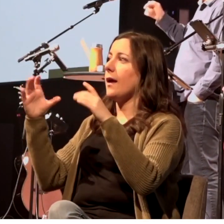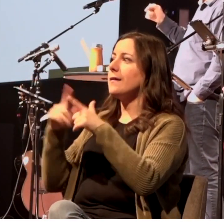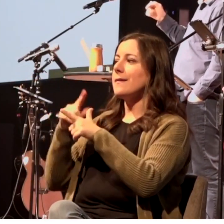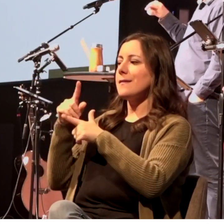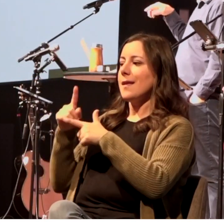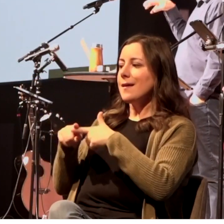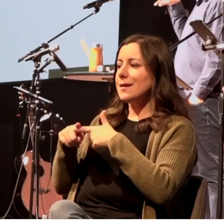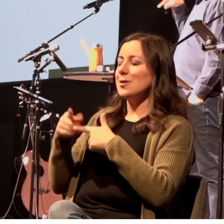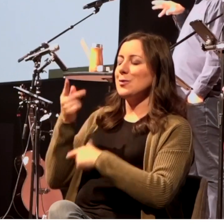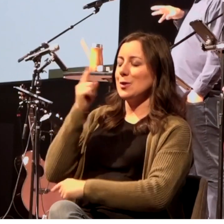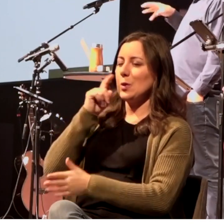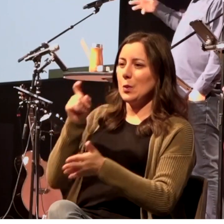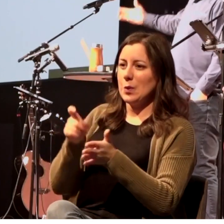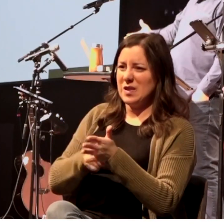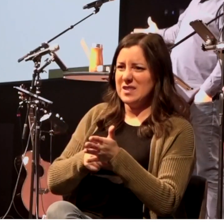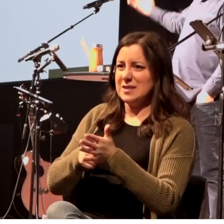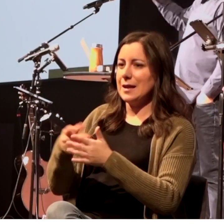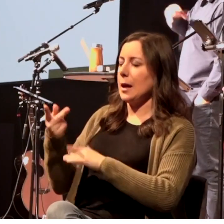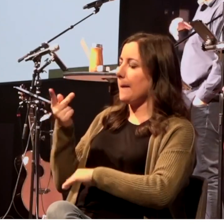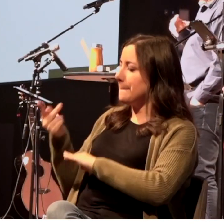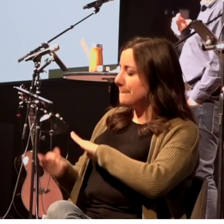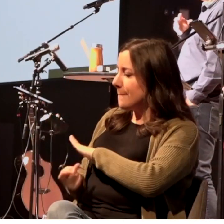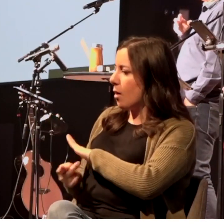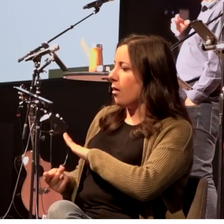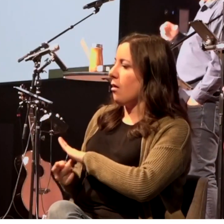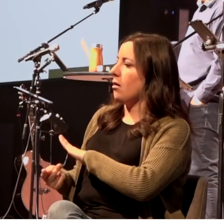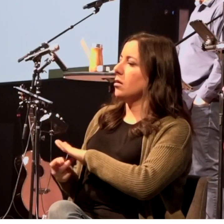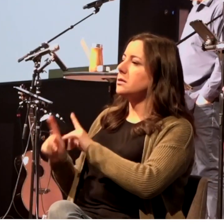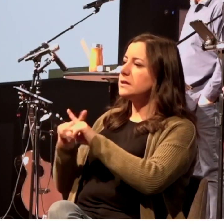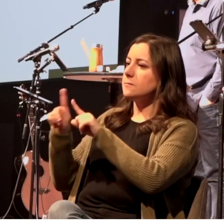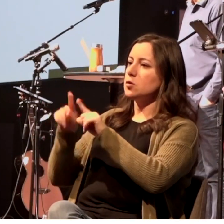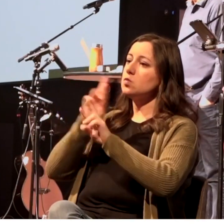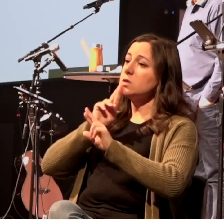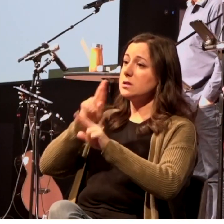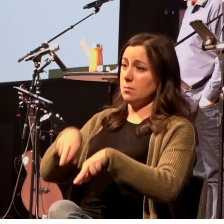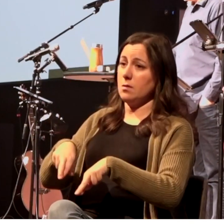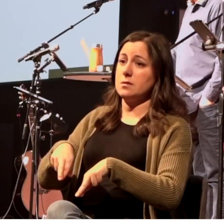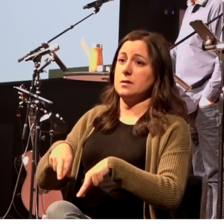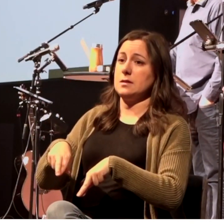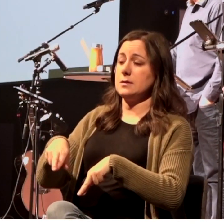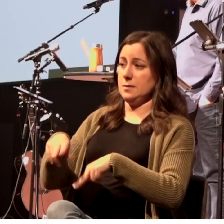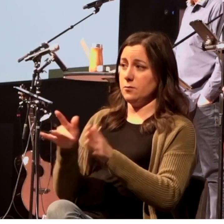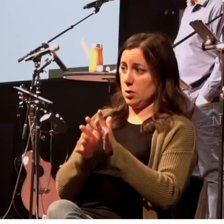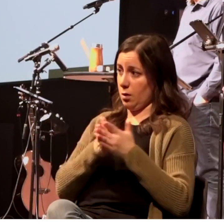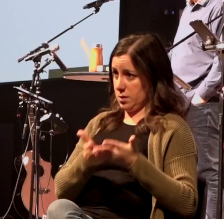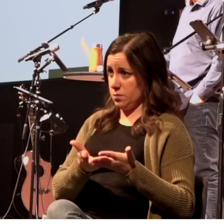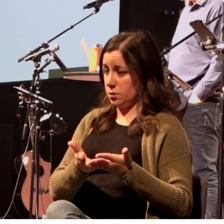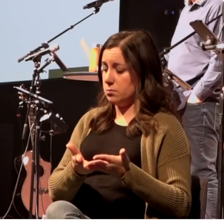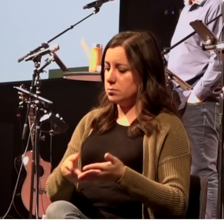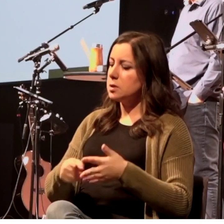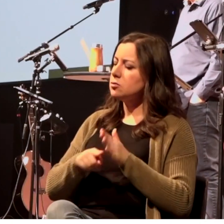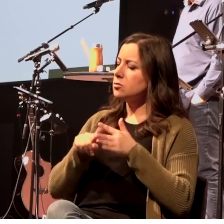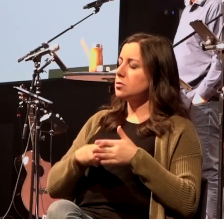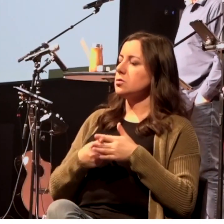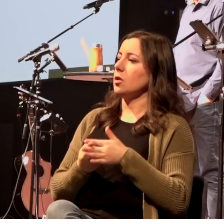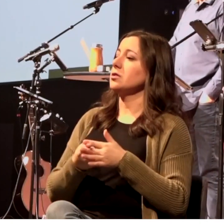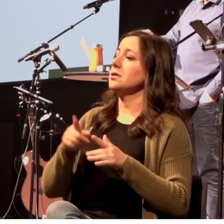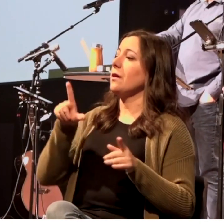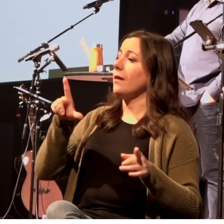and his team through the various responses to the gospel. And it starts here with the response of Lydia. Now, I